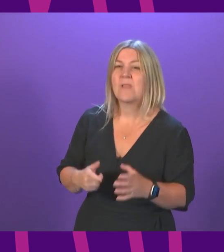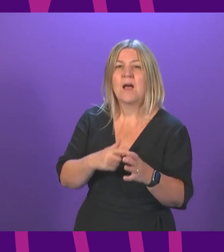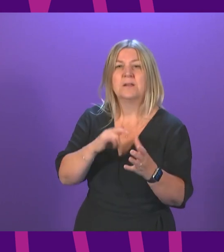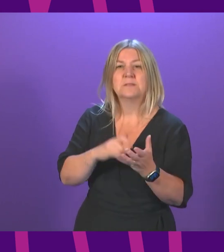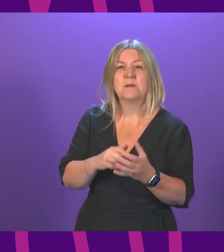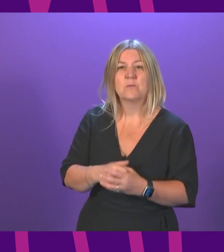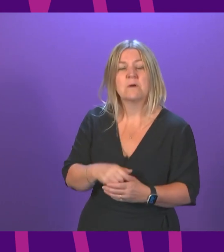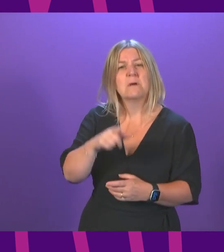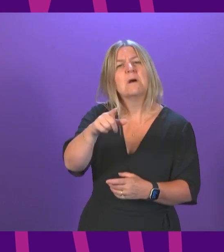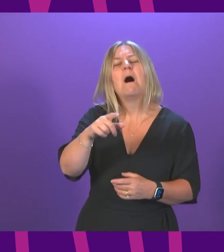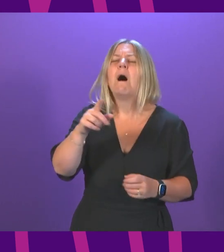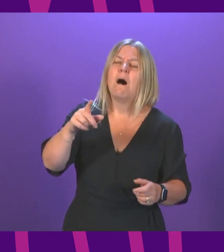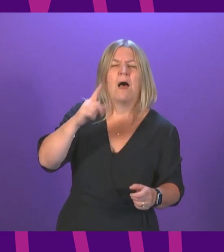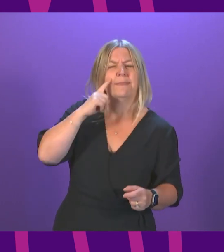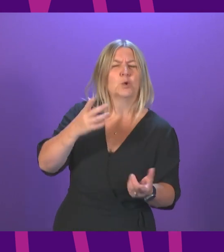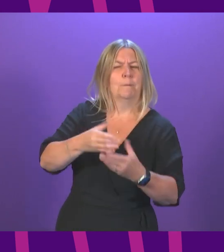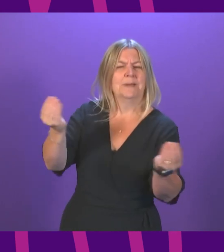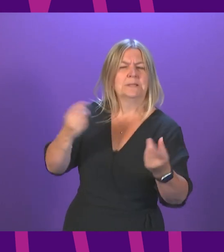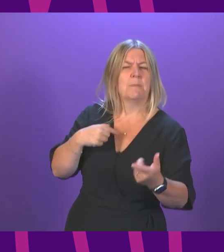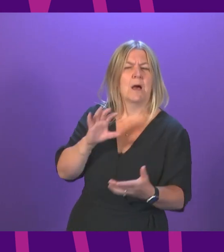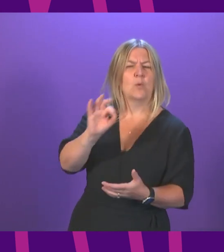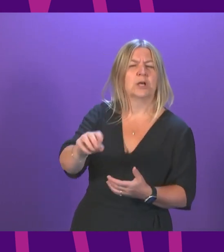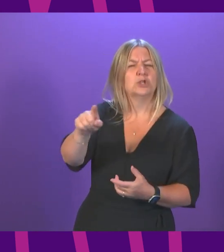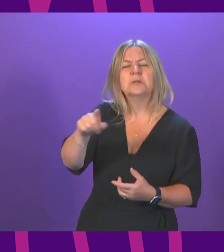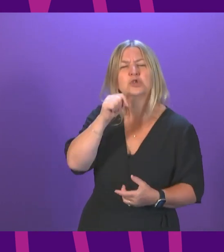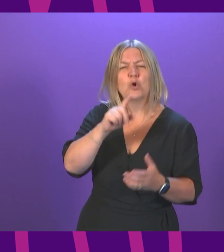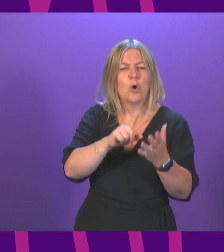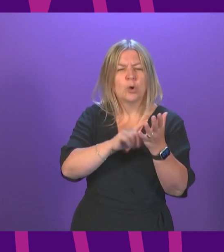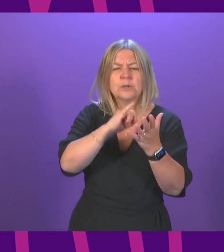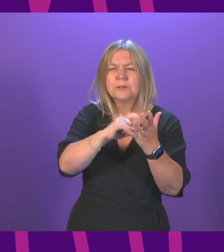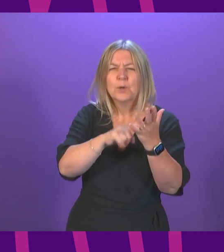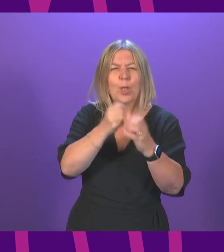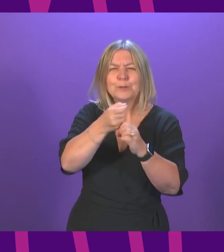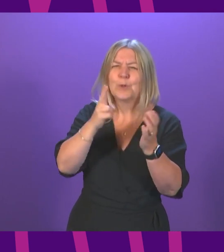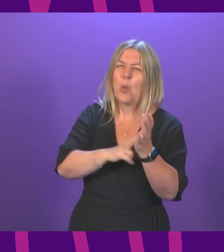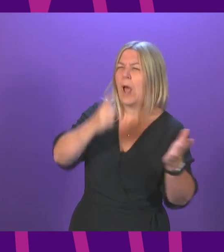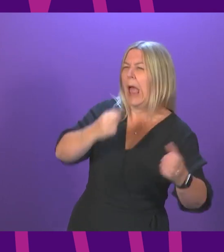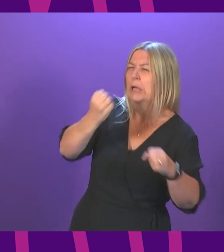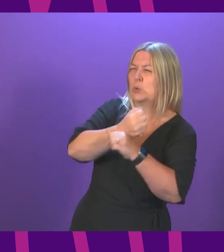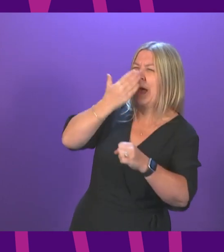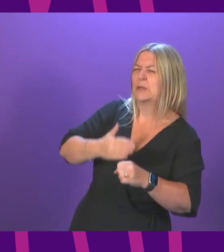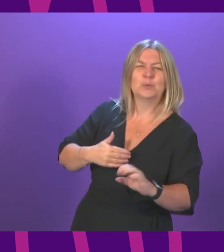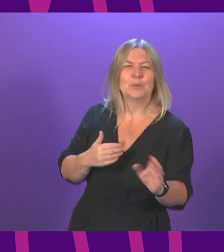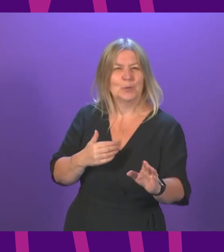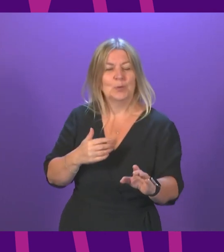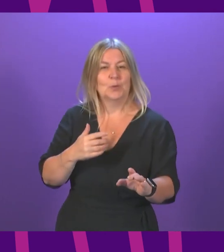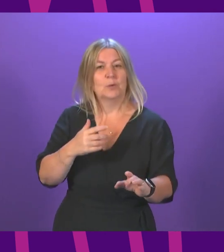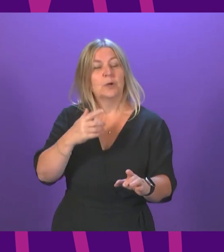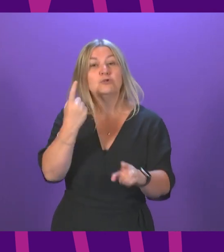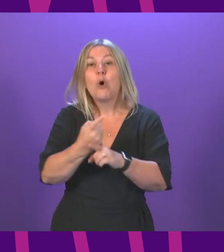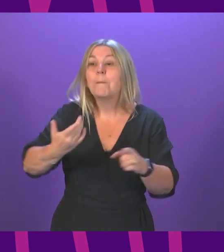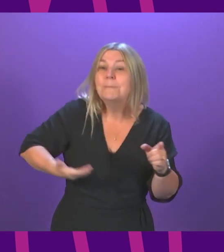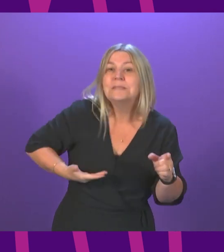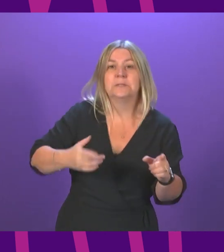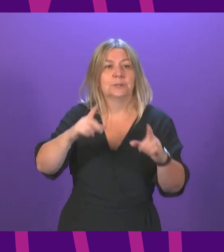approach is not about some kind of slogan. It's speak to individual businesses. Every single member will have walked down the Royal Mile to come into the